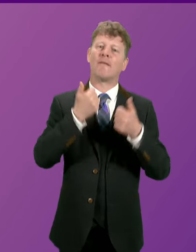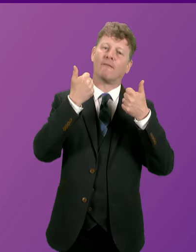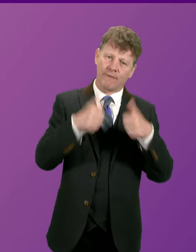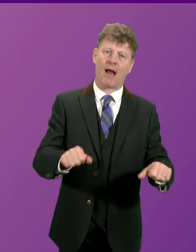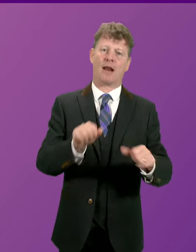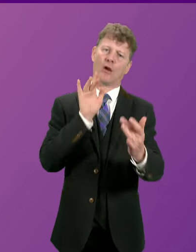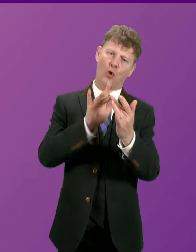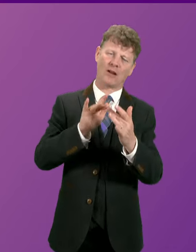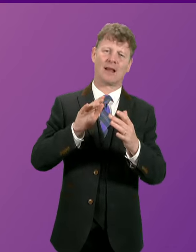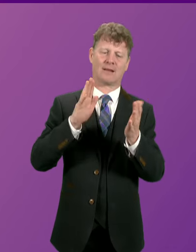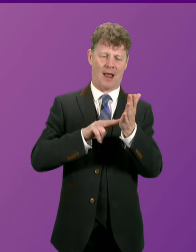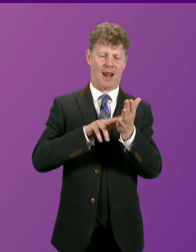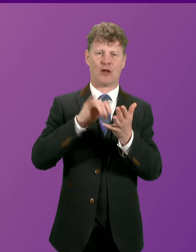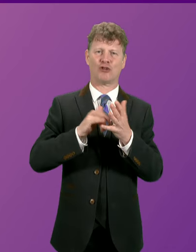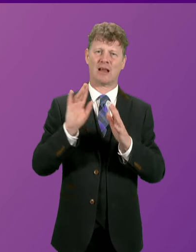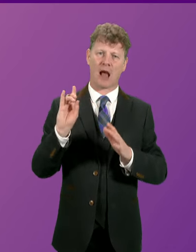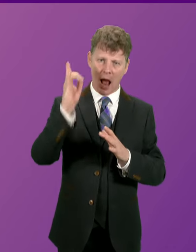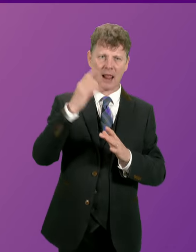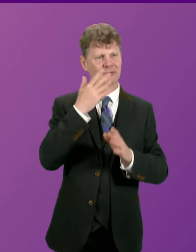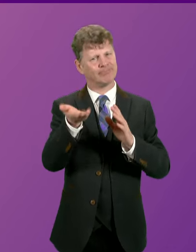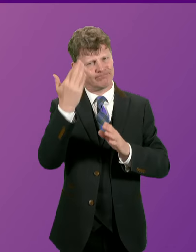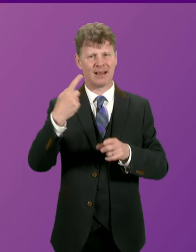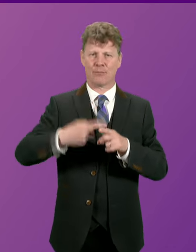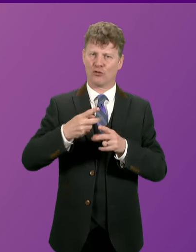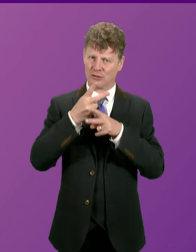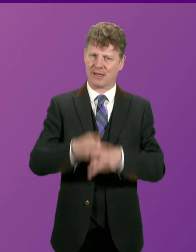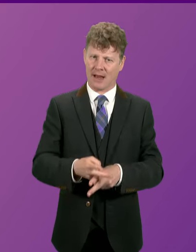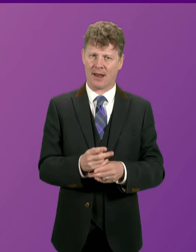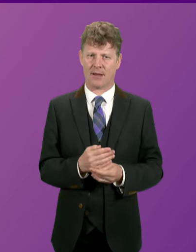about emergency care on Sky? First Minister.